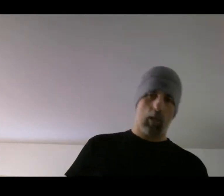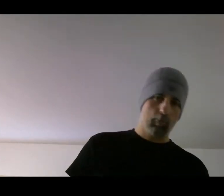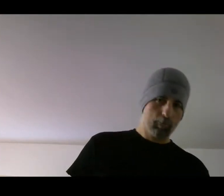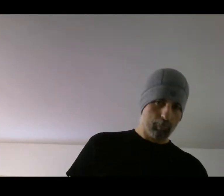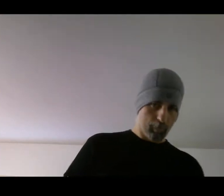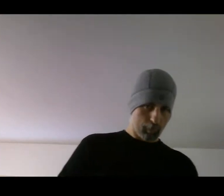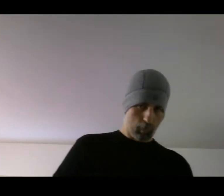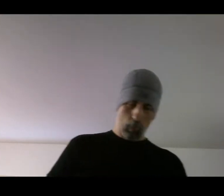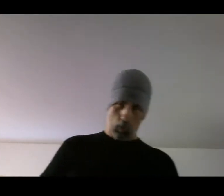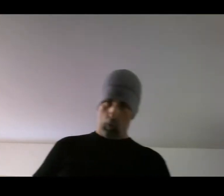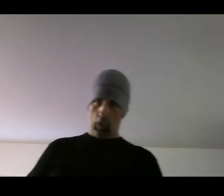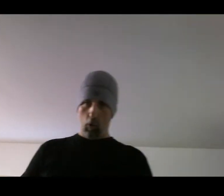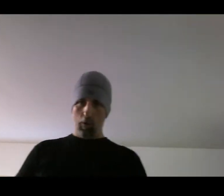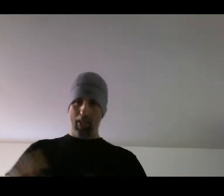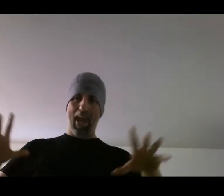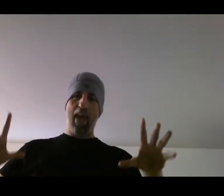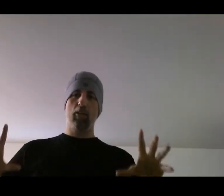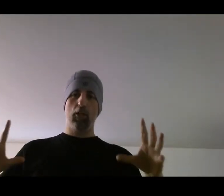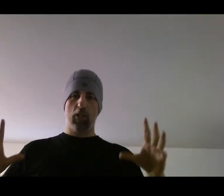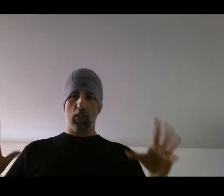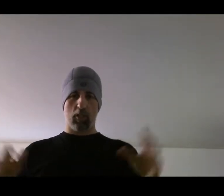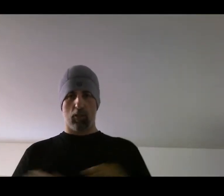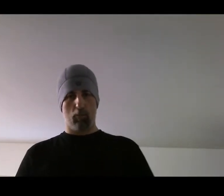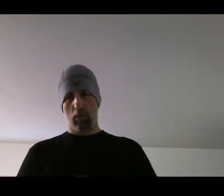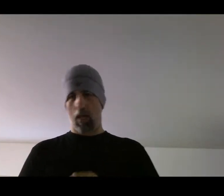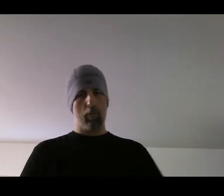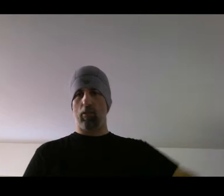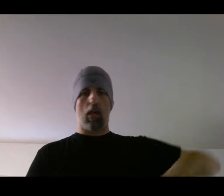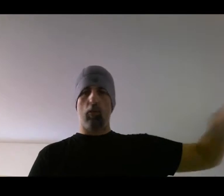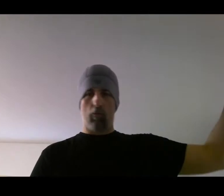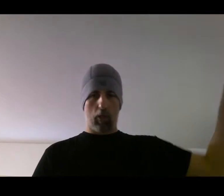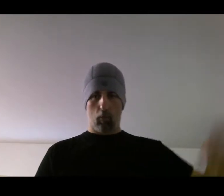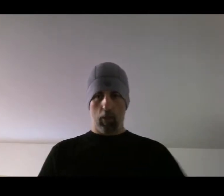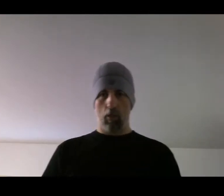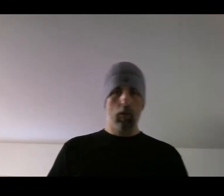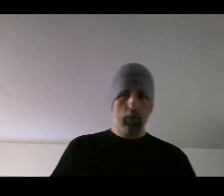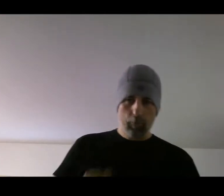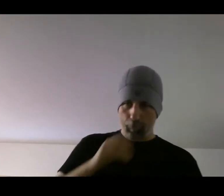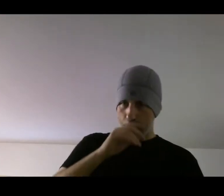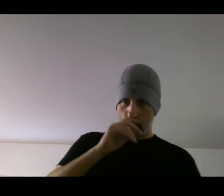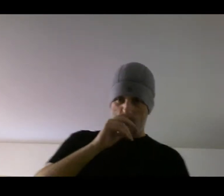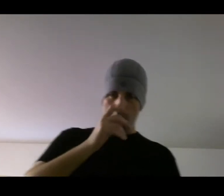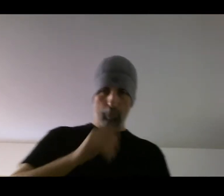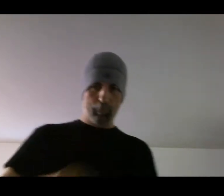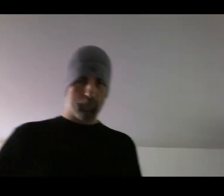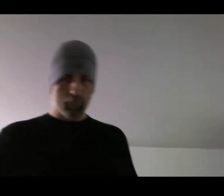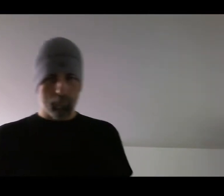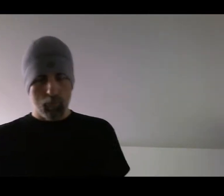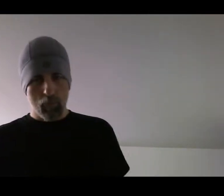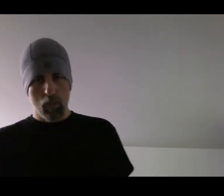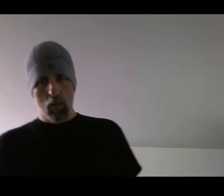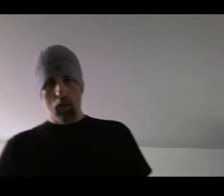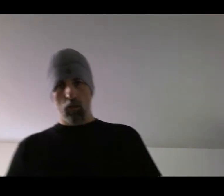okay? So we're going to go with an energy system. Stamina is out the fucking window, okay? So